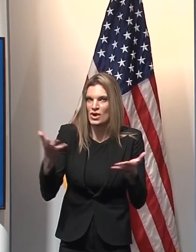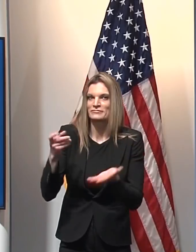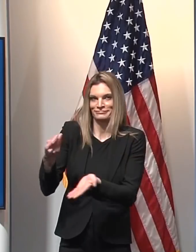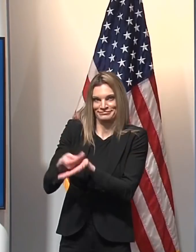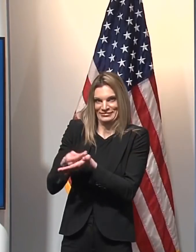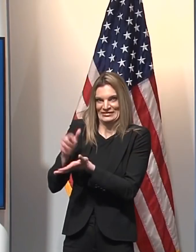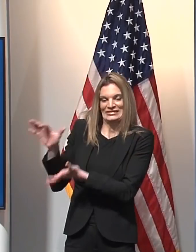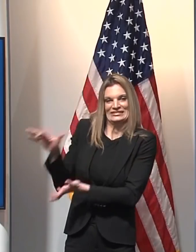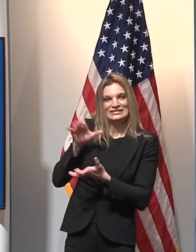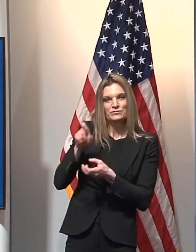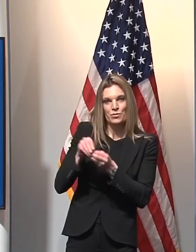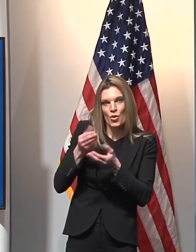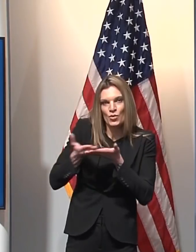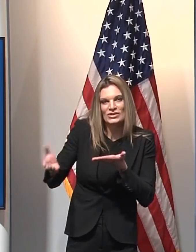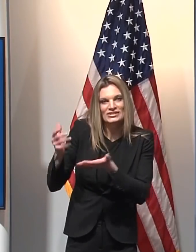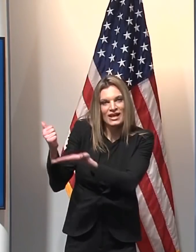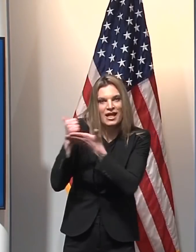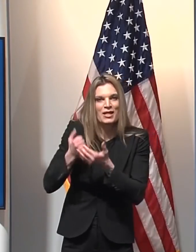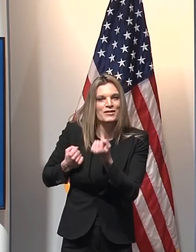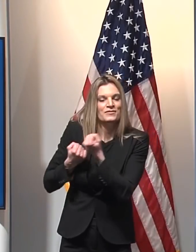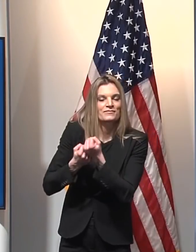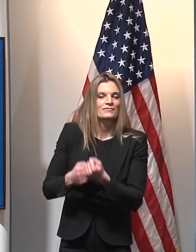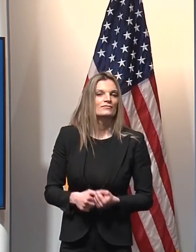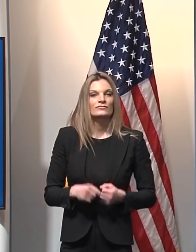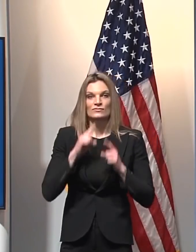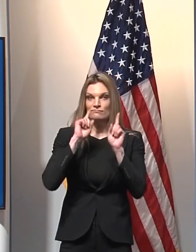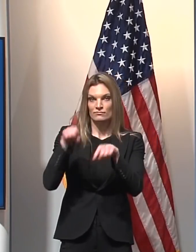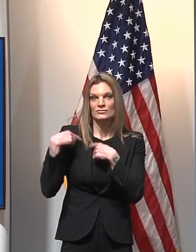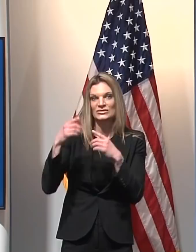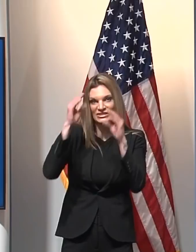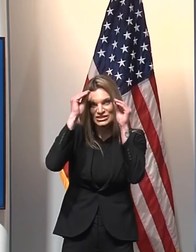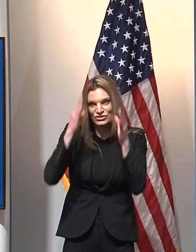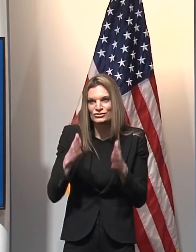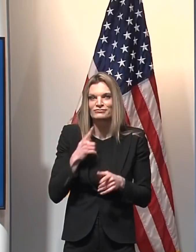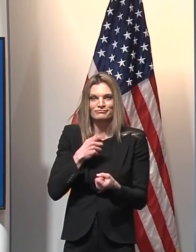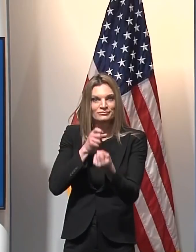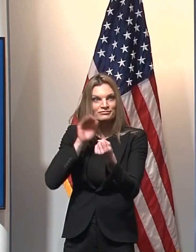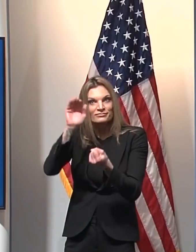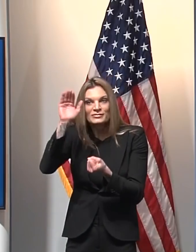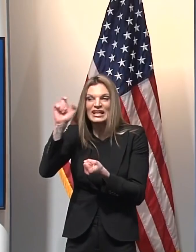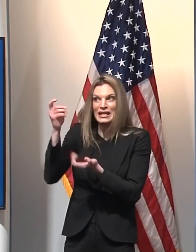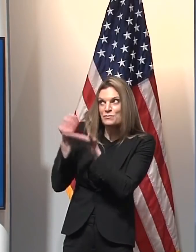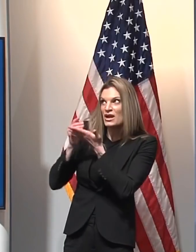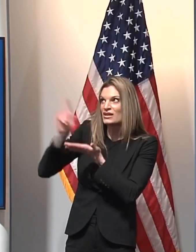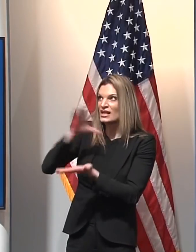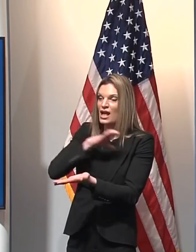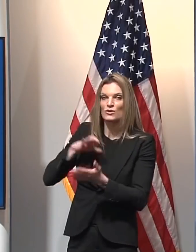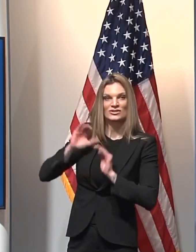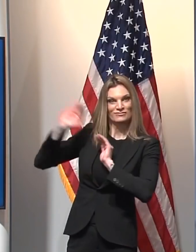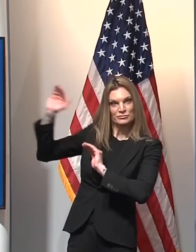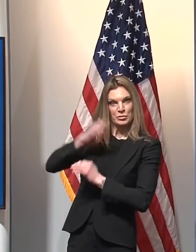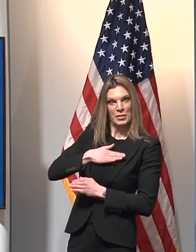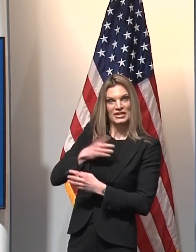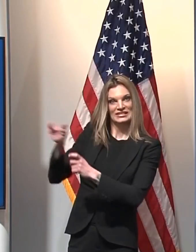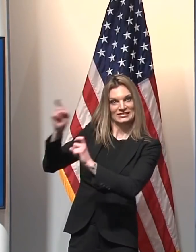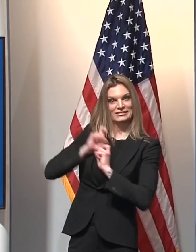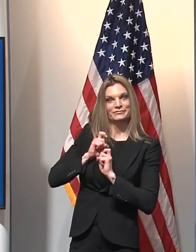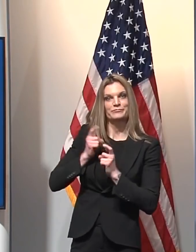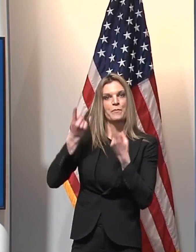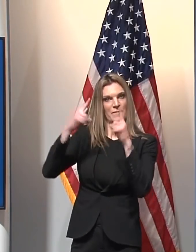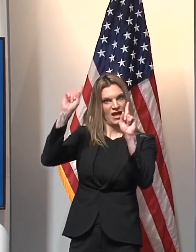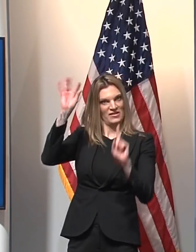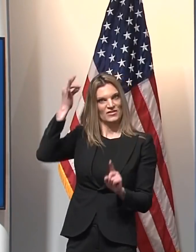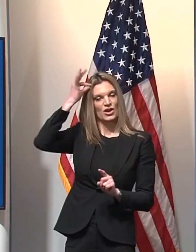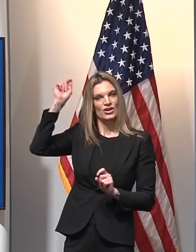For months, educational leaders advocated for additional funds from Congress, and at the end of last year, our federal government stepped